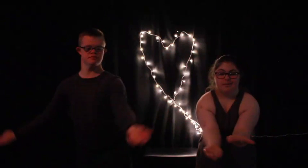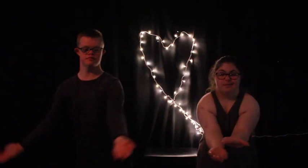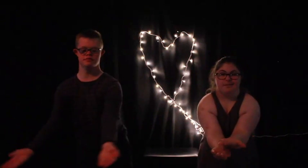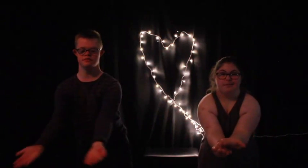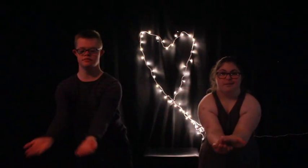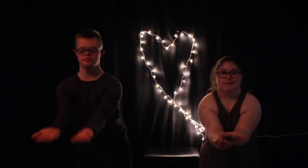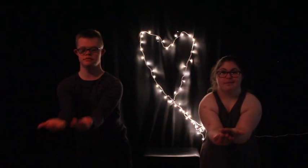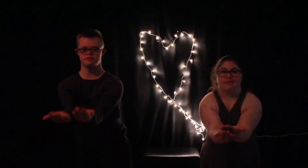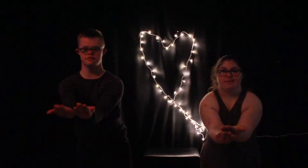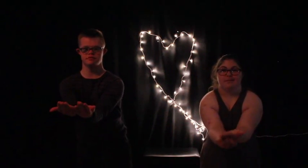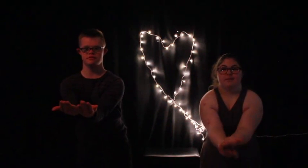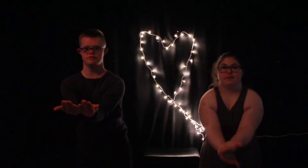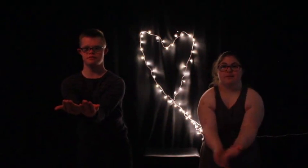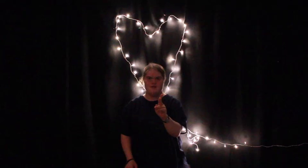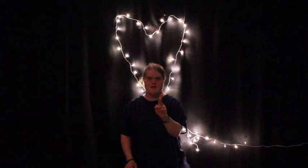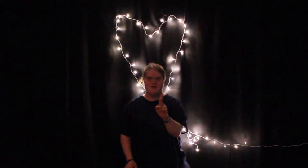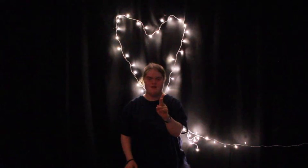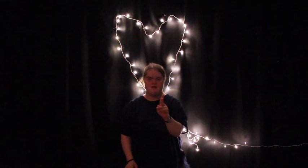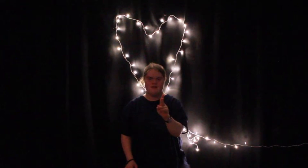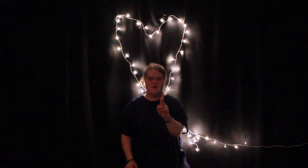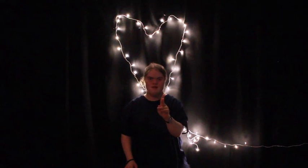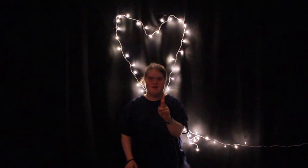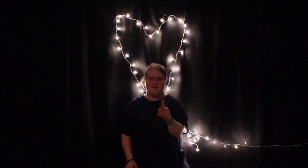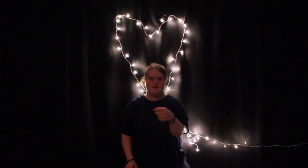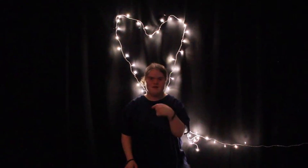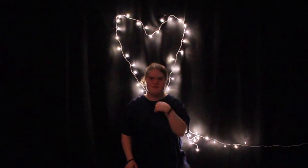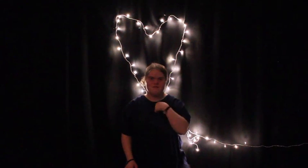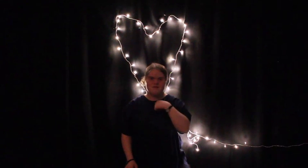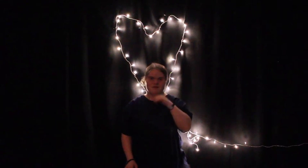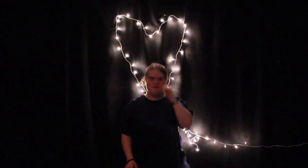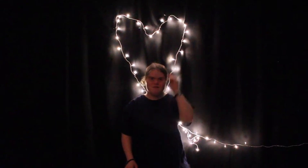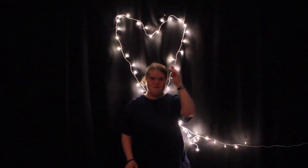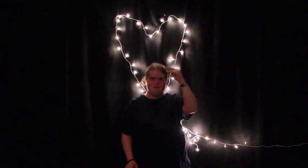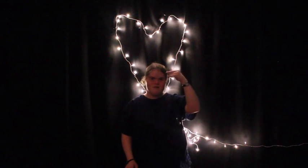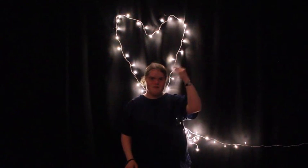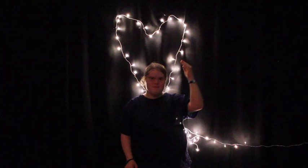may say I'm a dreamer